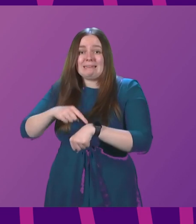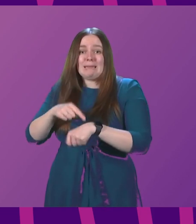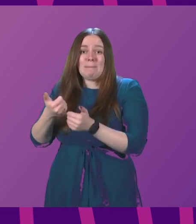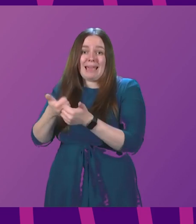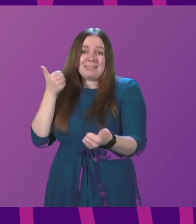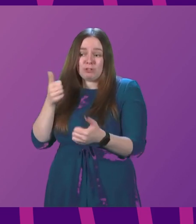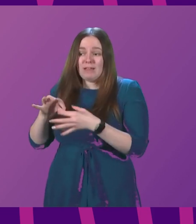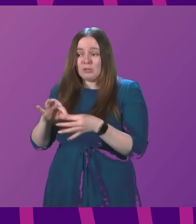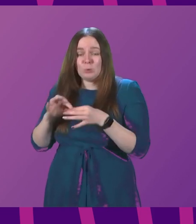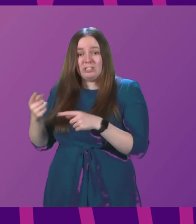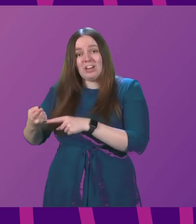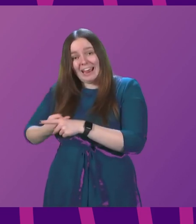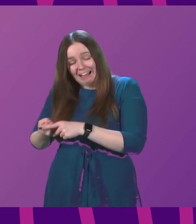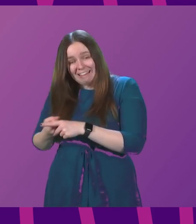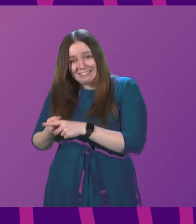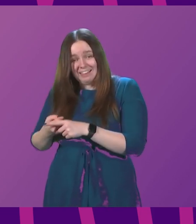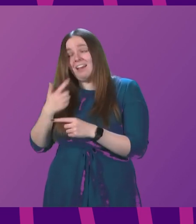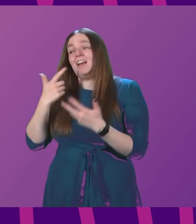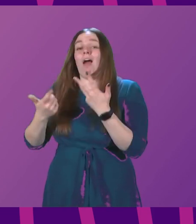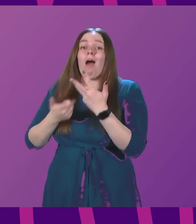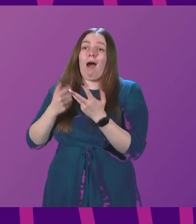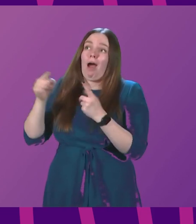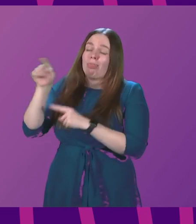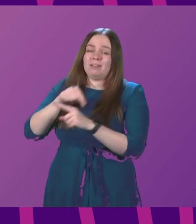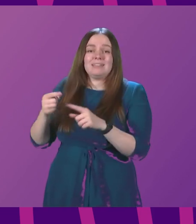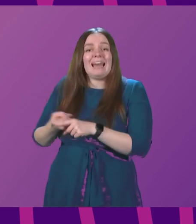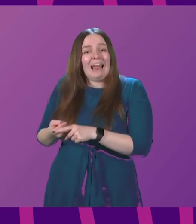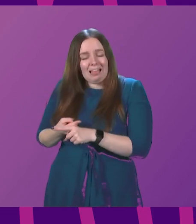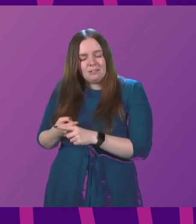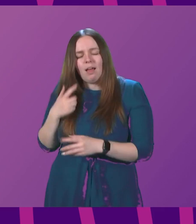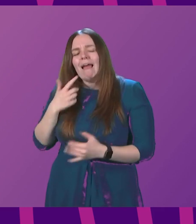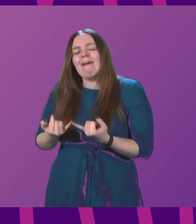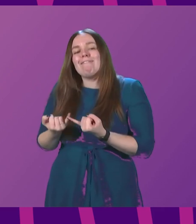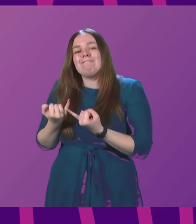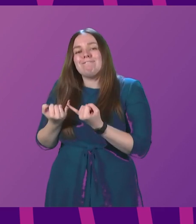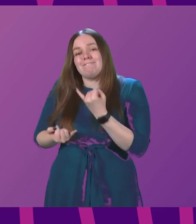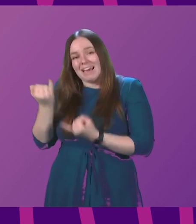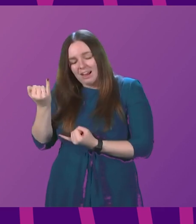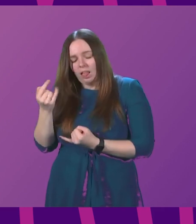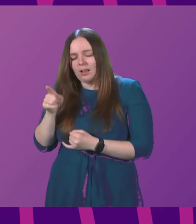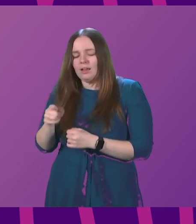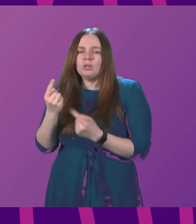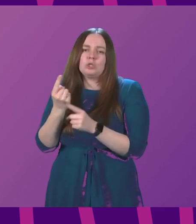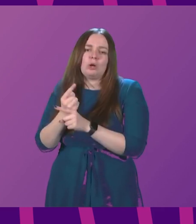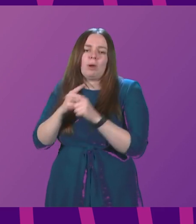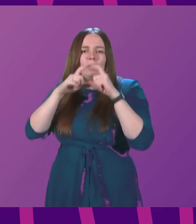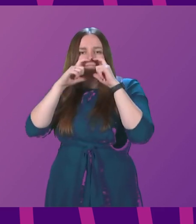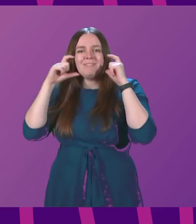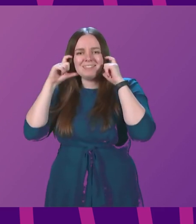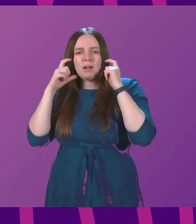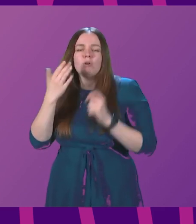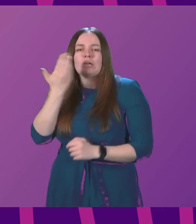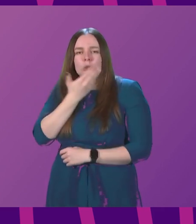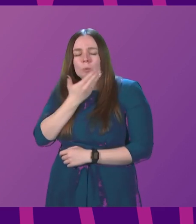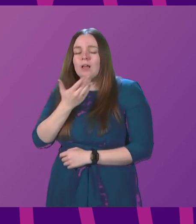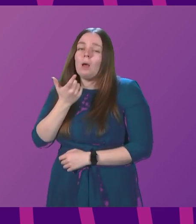in England and indeed others in England. And finally, Presiding Officer, on the issue of face coverings in schools,